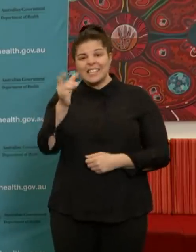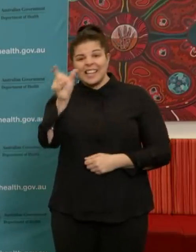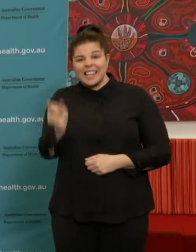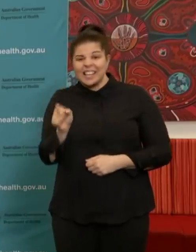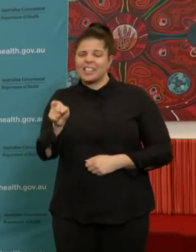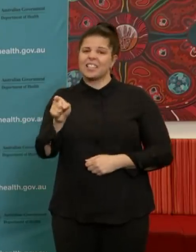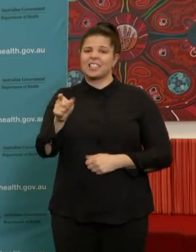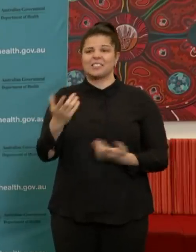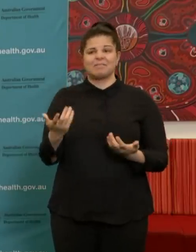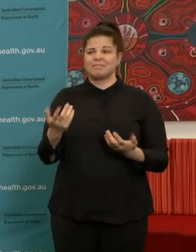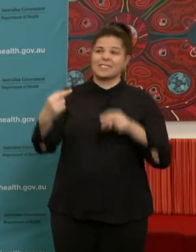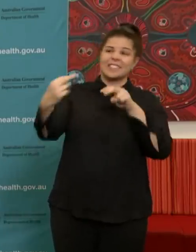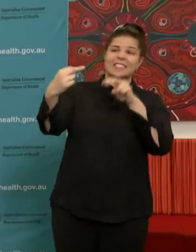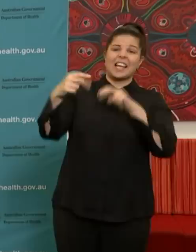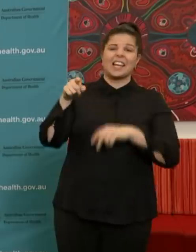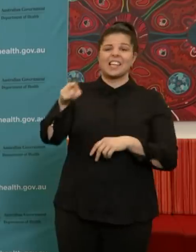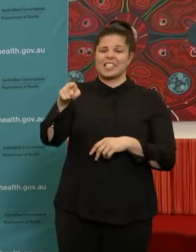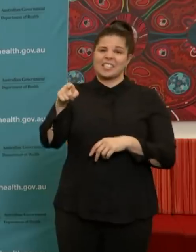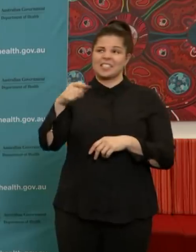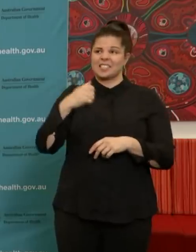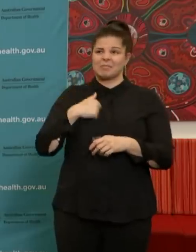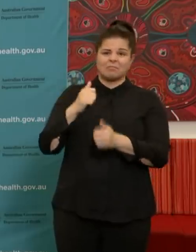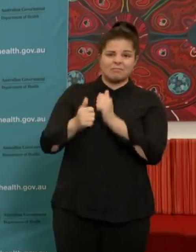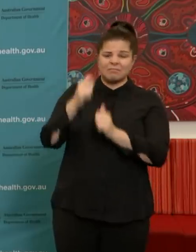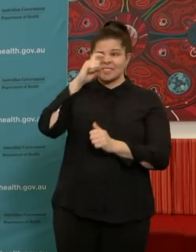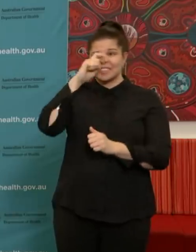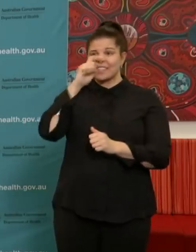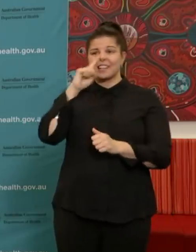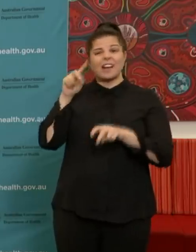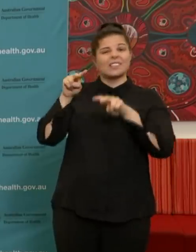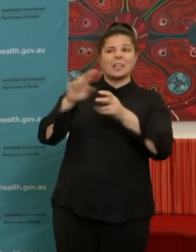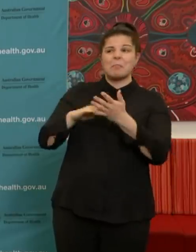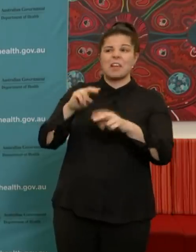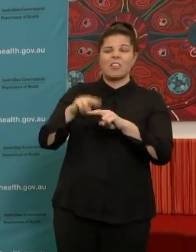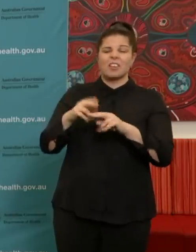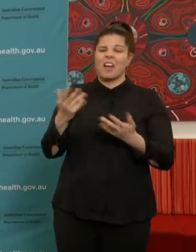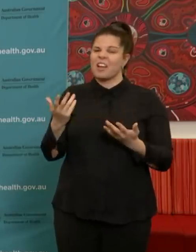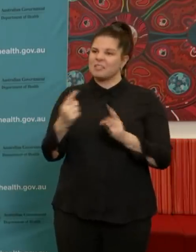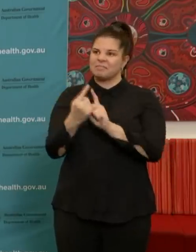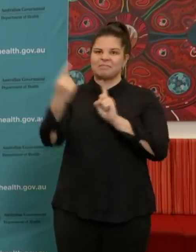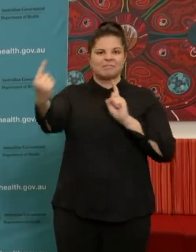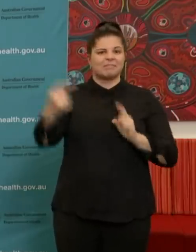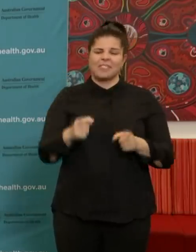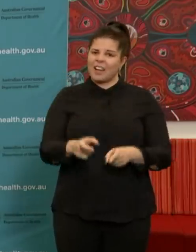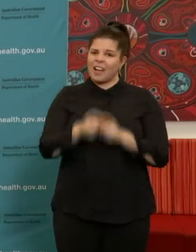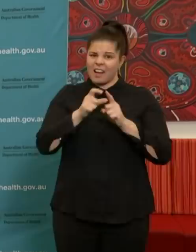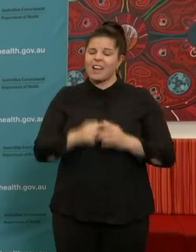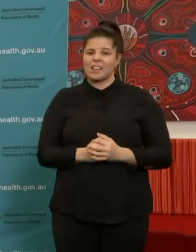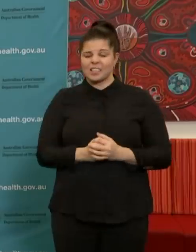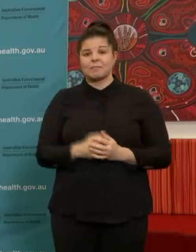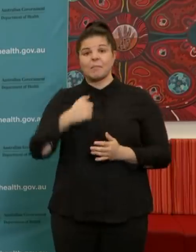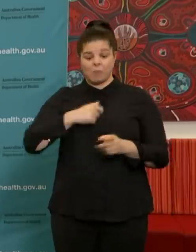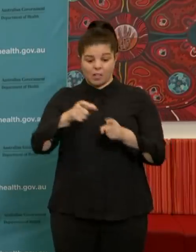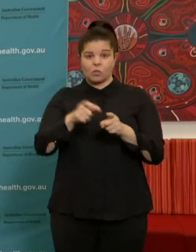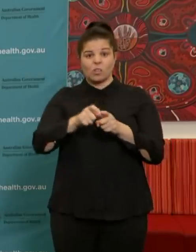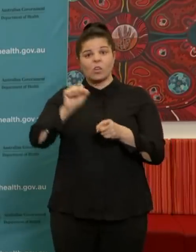their parents at the moment, my siblings. So these are tricky times. My own daughter has lost her